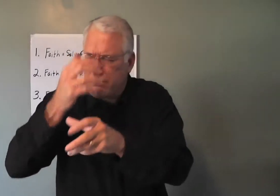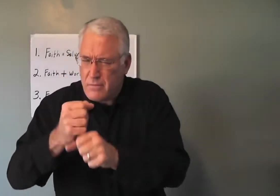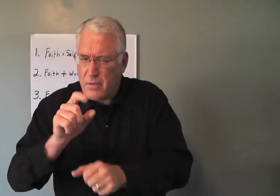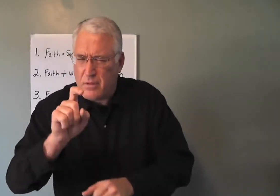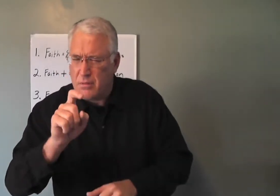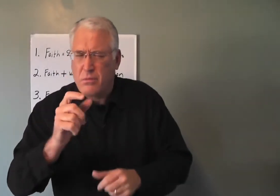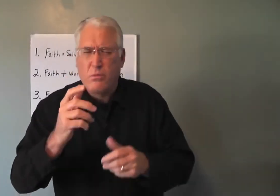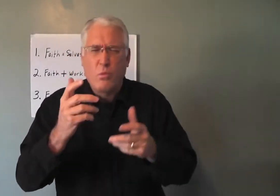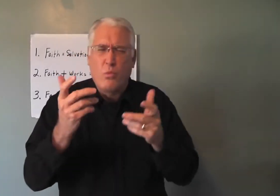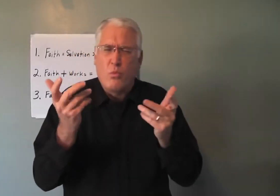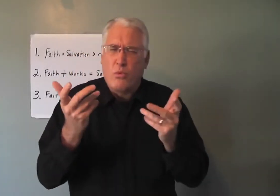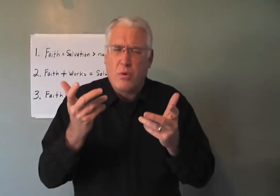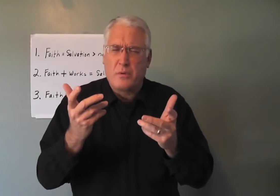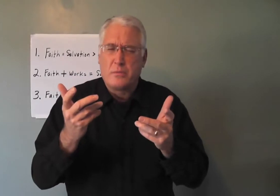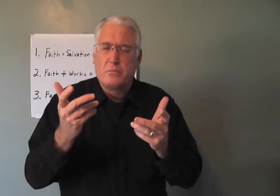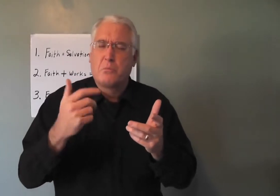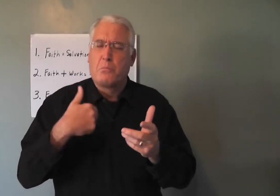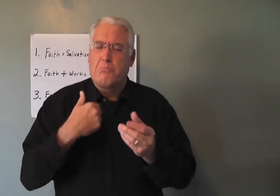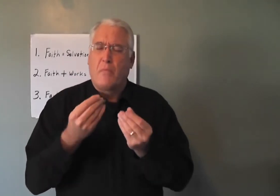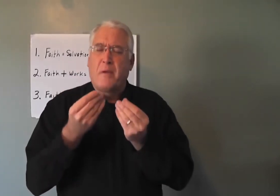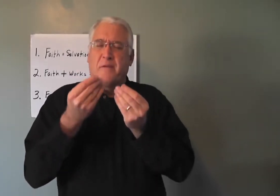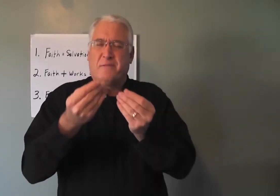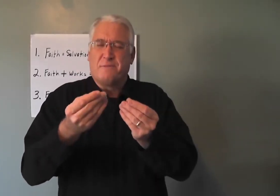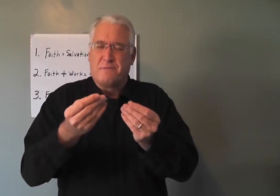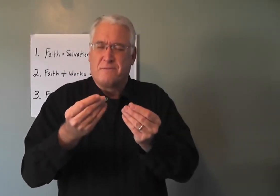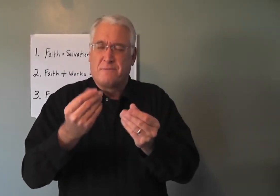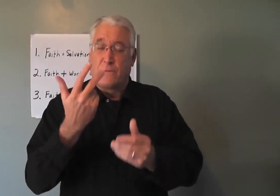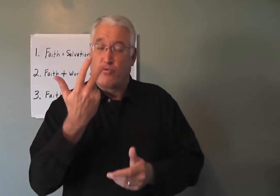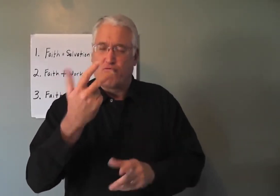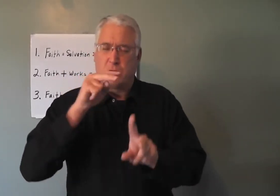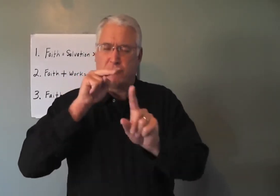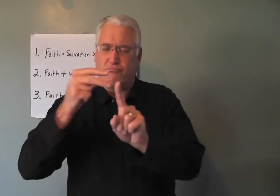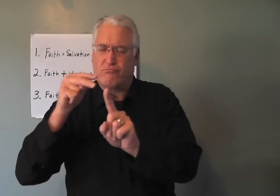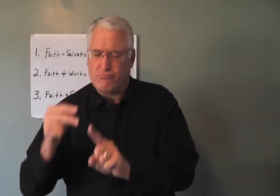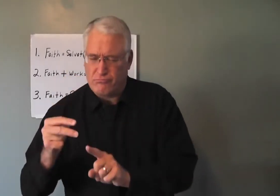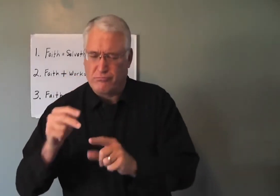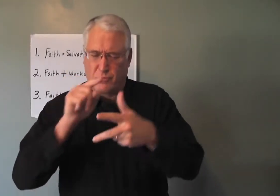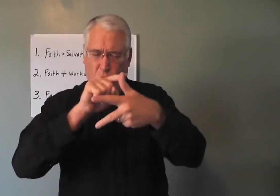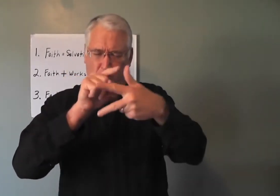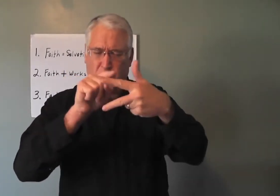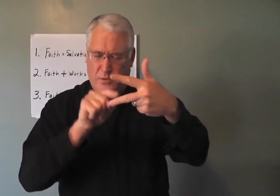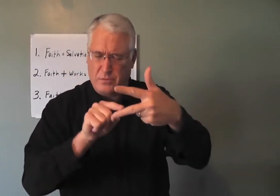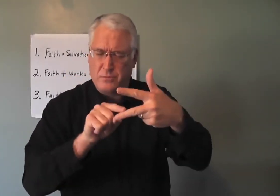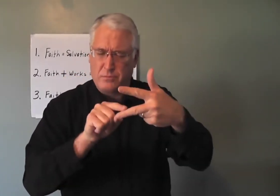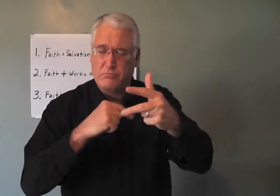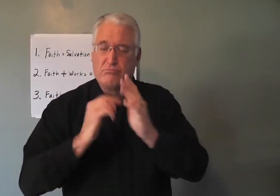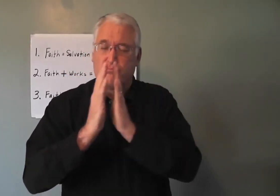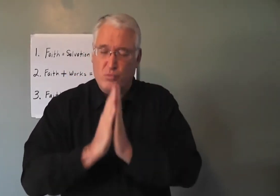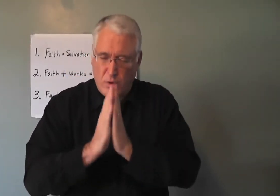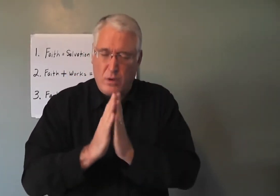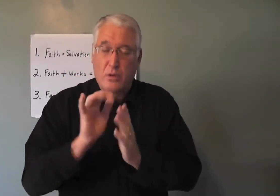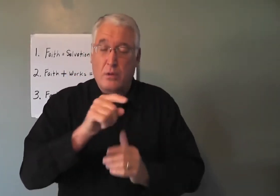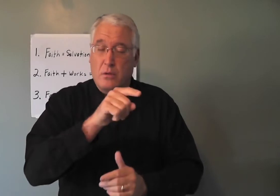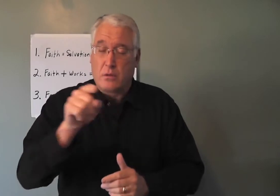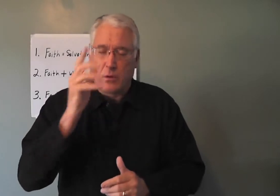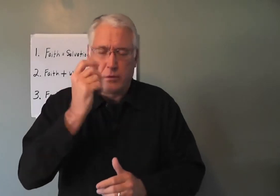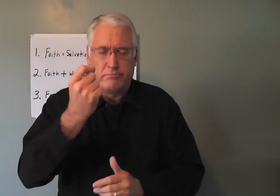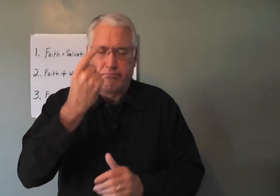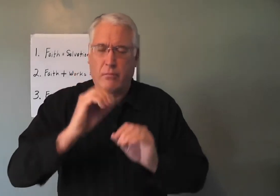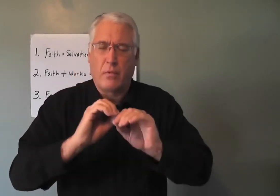add to their faith, it's confusing. And I pray that I will give these three different perspectives and they will understand.